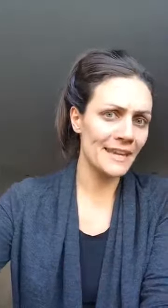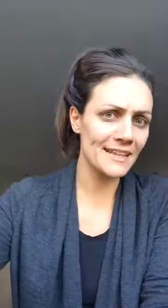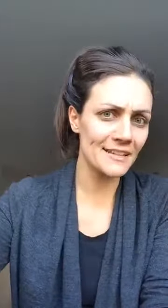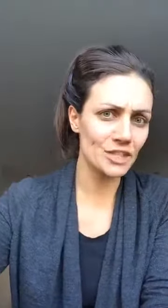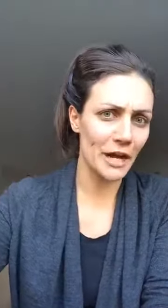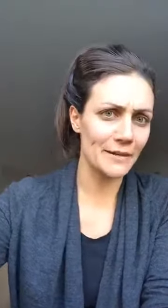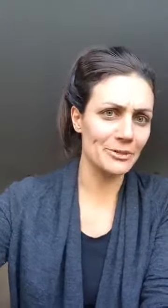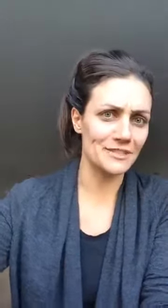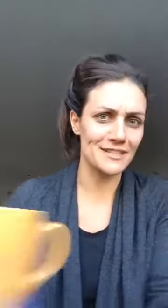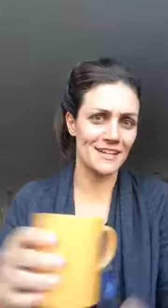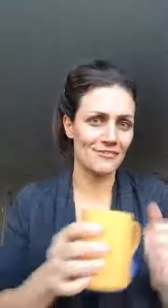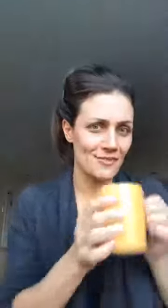i love talking about this stuff